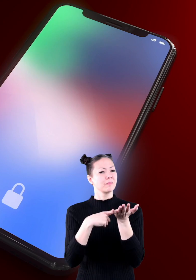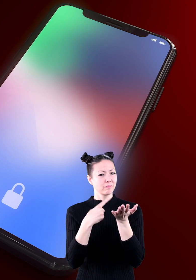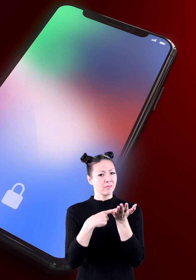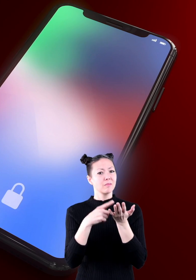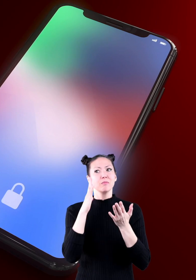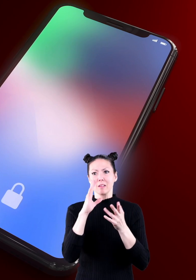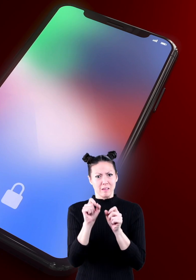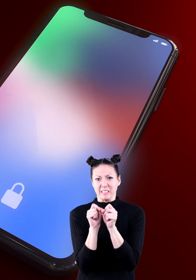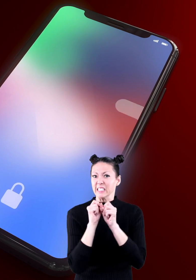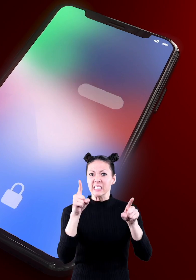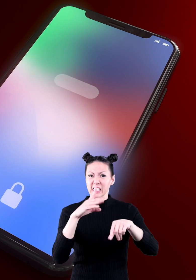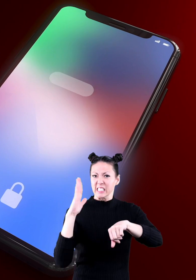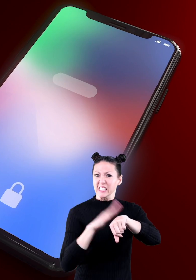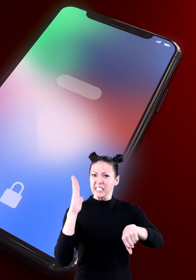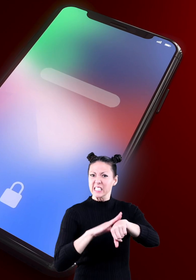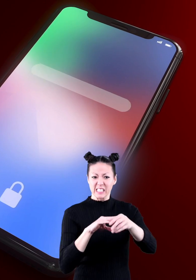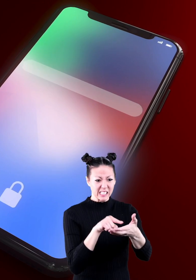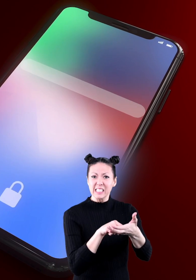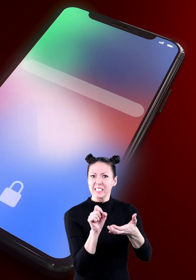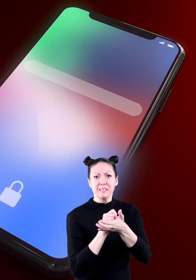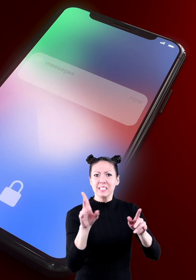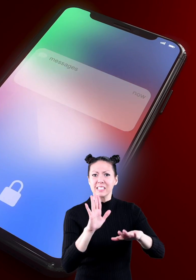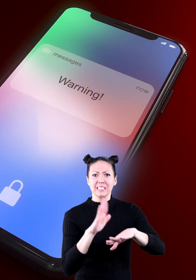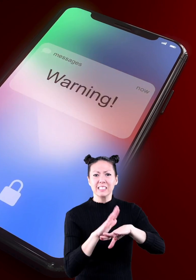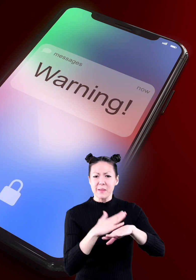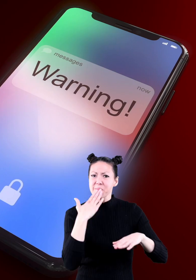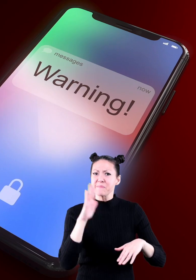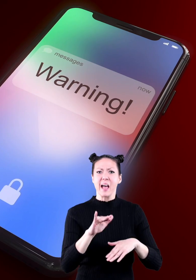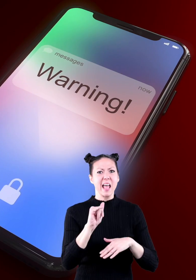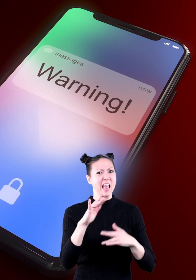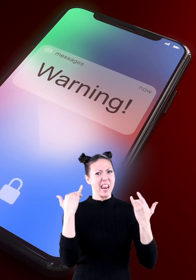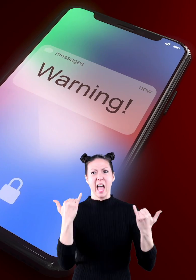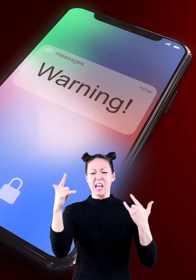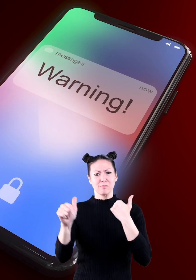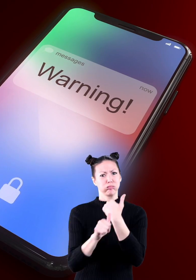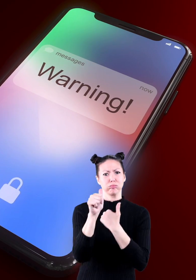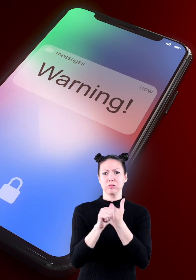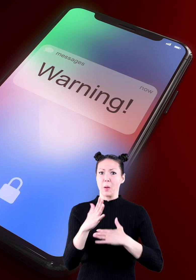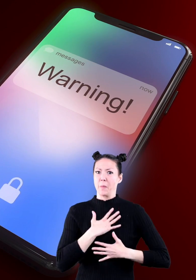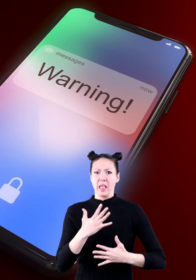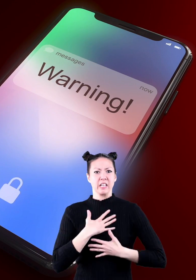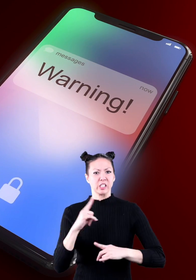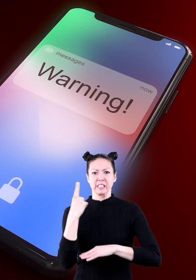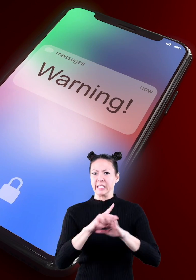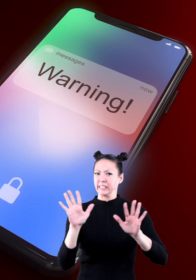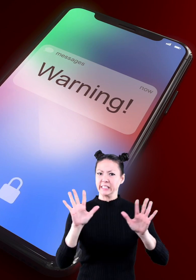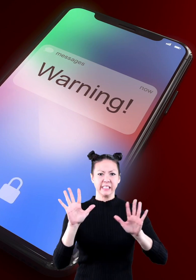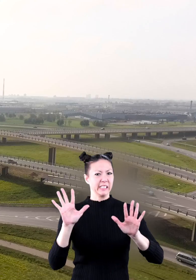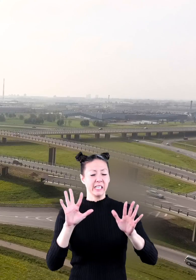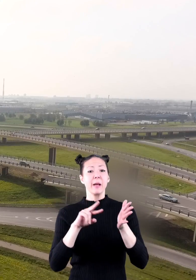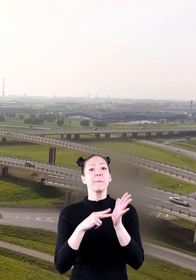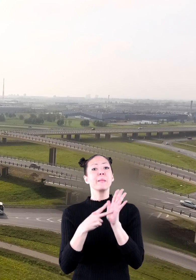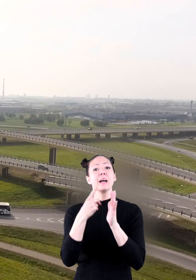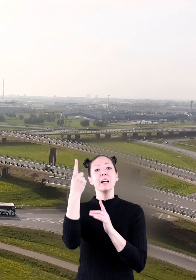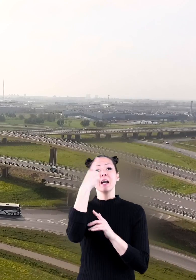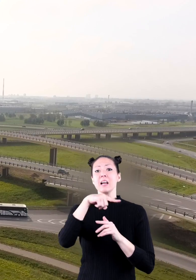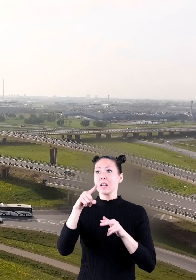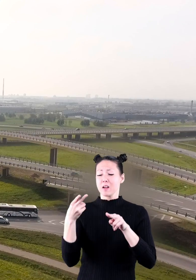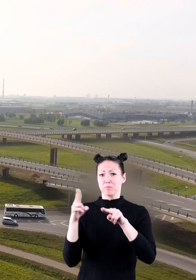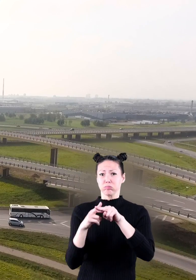Sometimes, there will even be alerts on the news telling us that the air is harmful to breathe that day. That means the pollutants in the